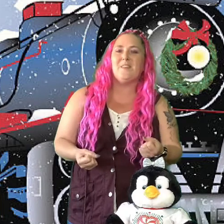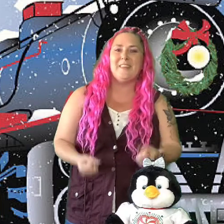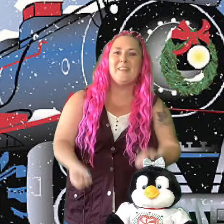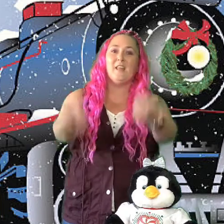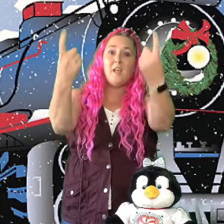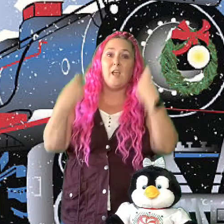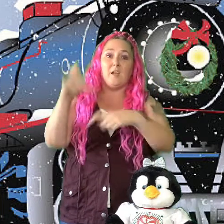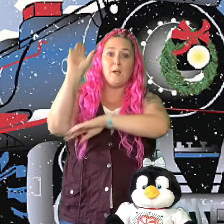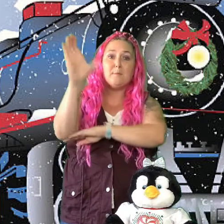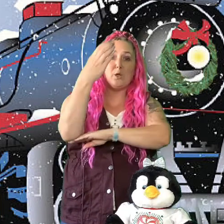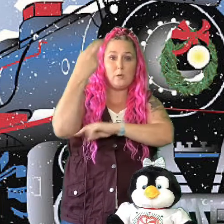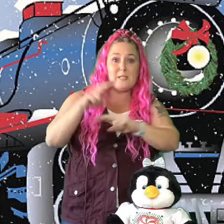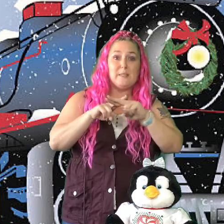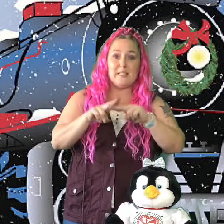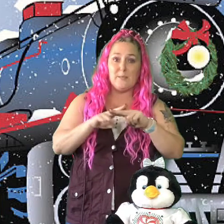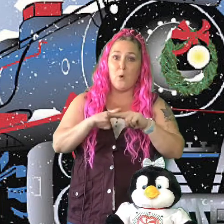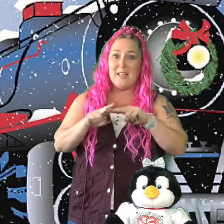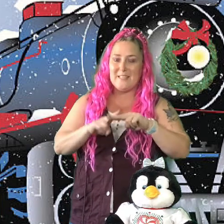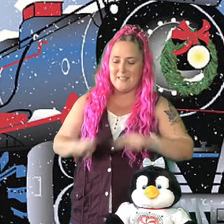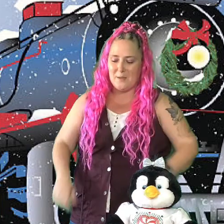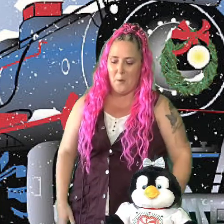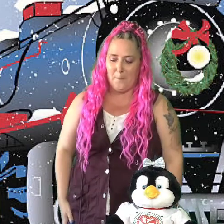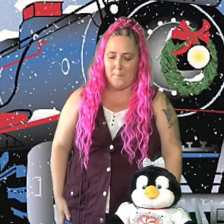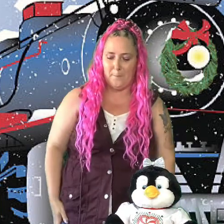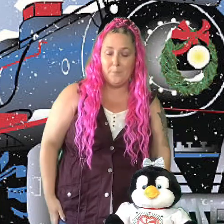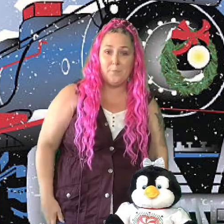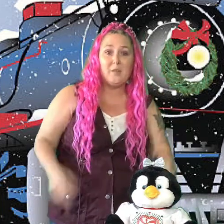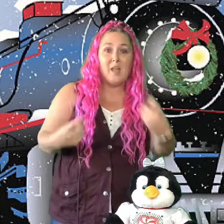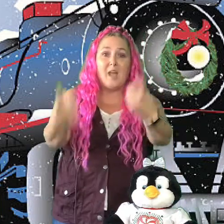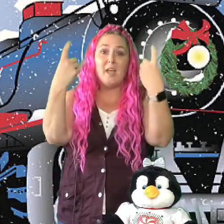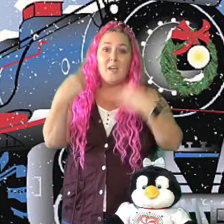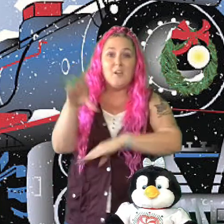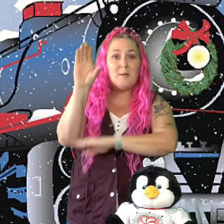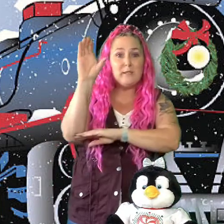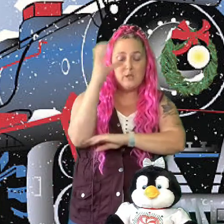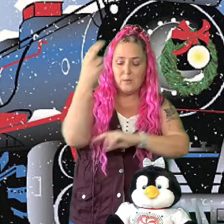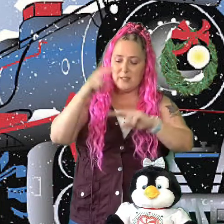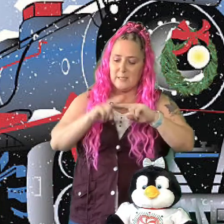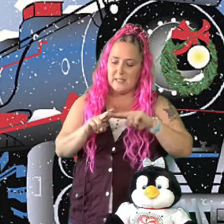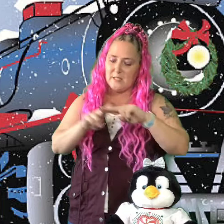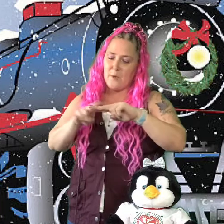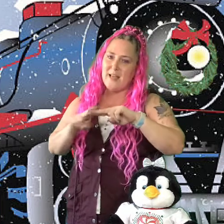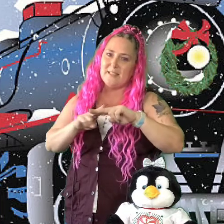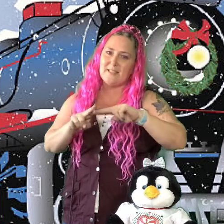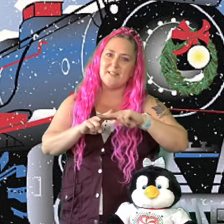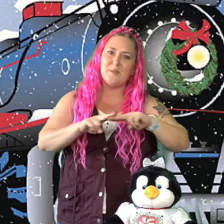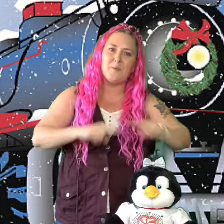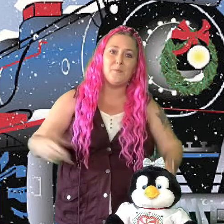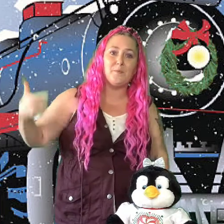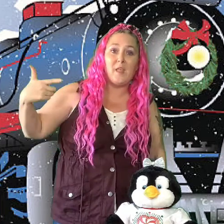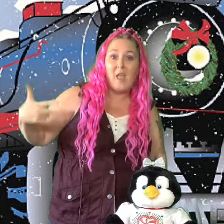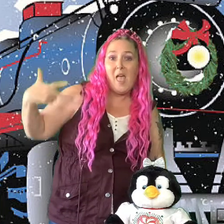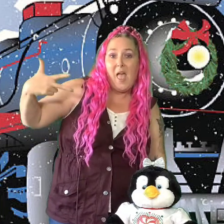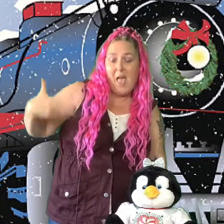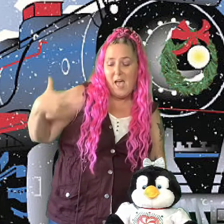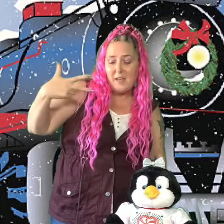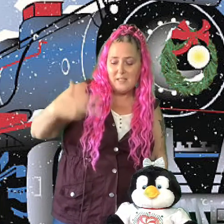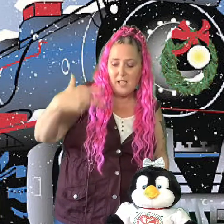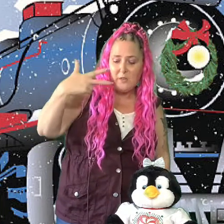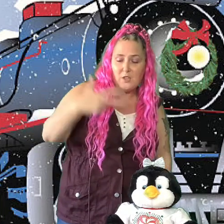Here comes the Christmas Express. Here comes the Christmas Express. Heading down the